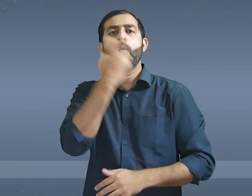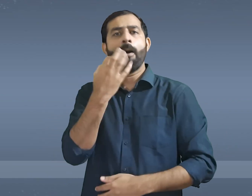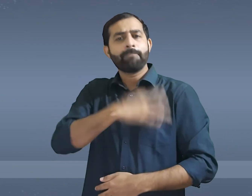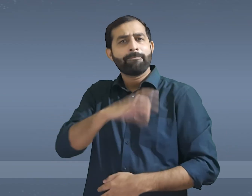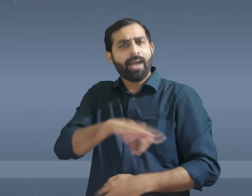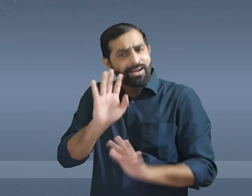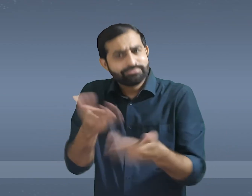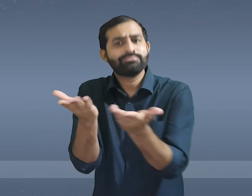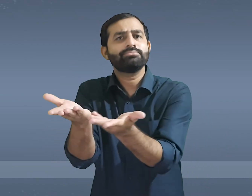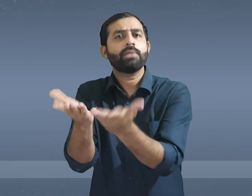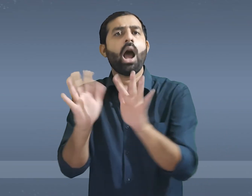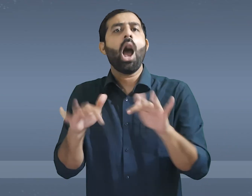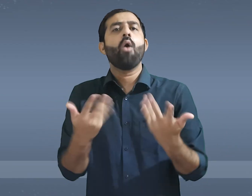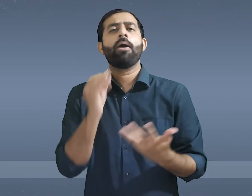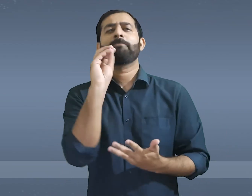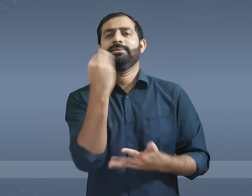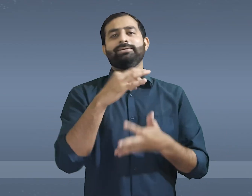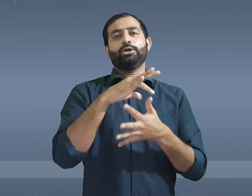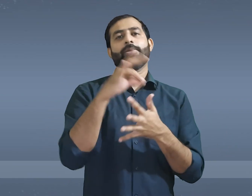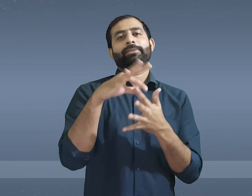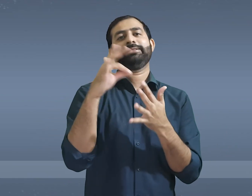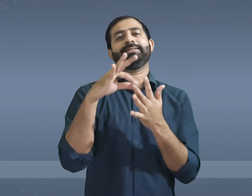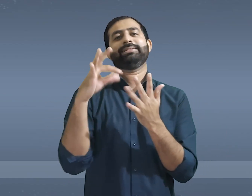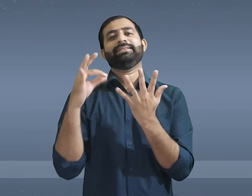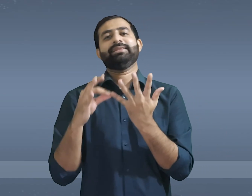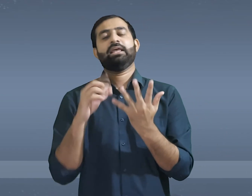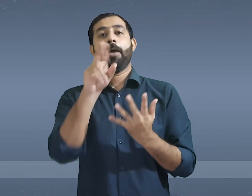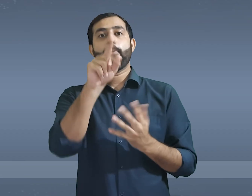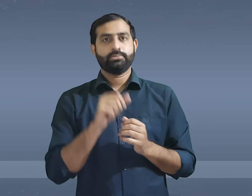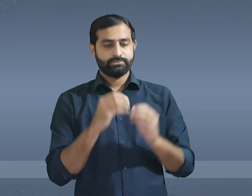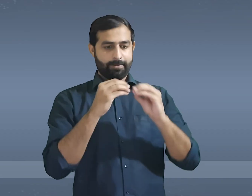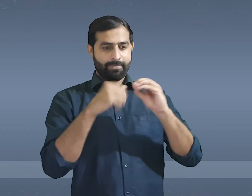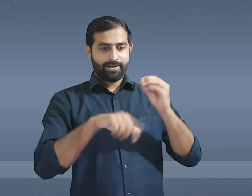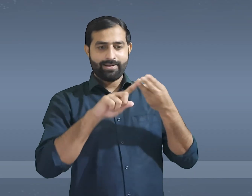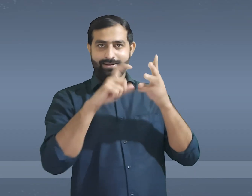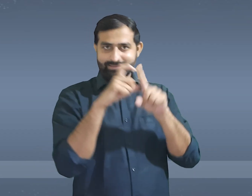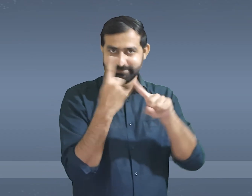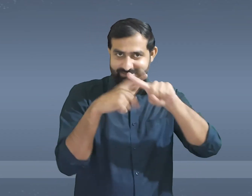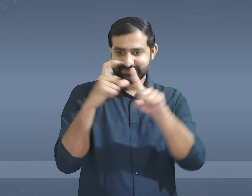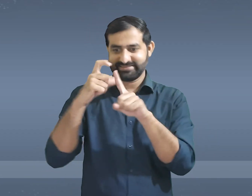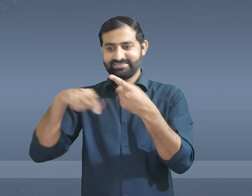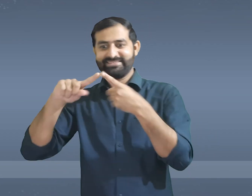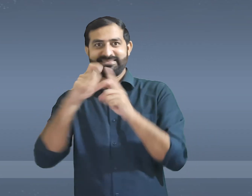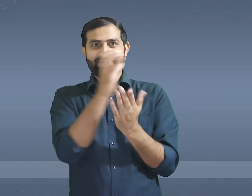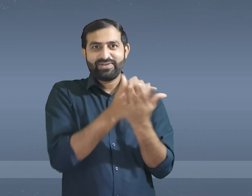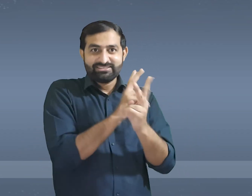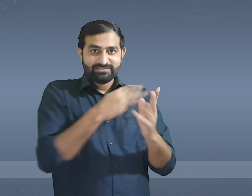So they can go for oralism approach. So it is important to give options to the deaf students. We should not be rigid